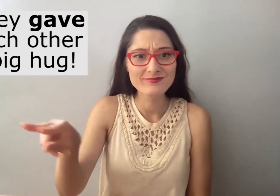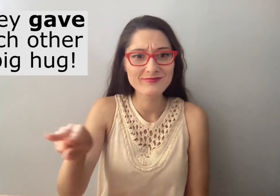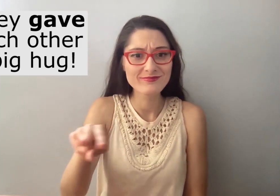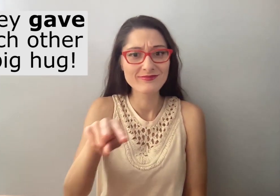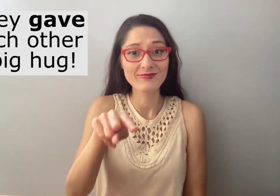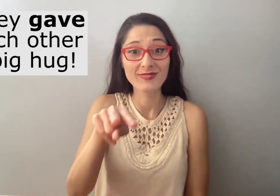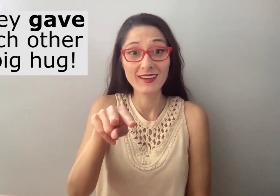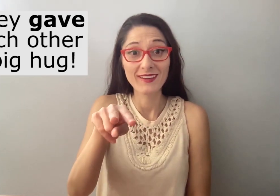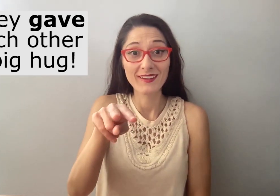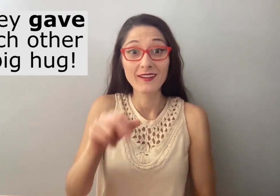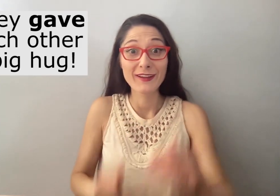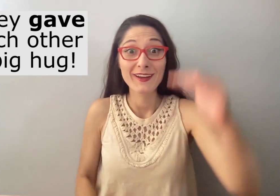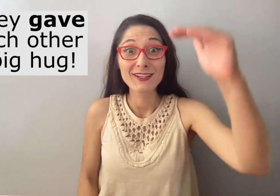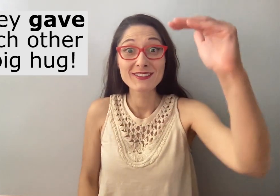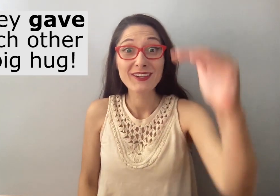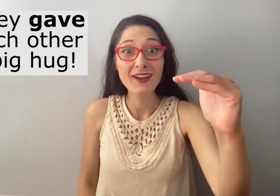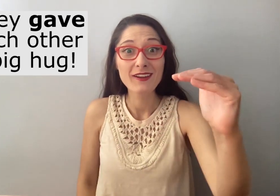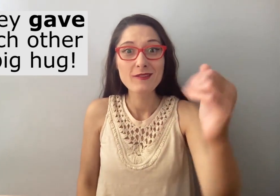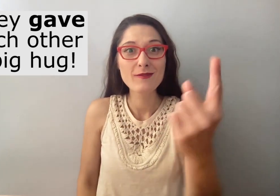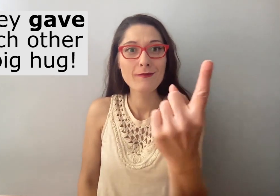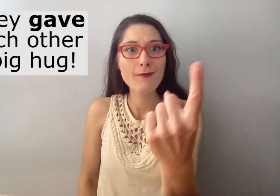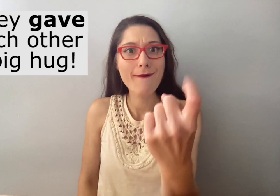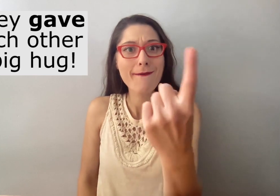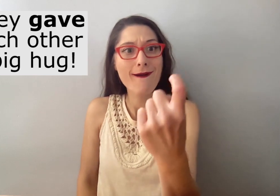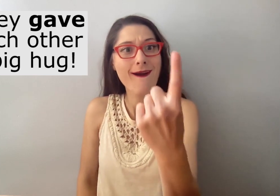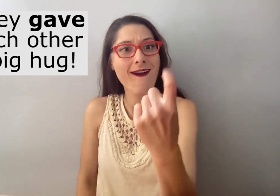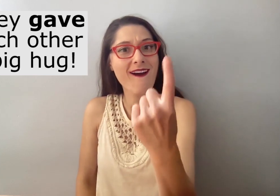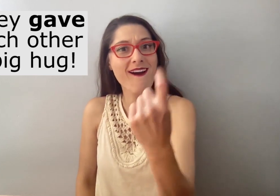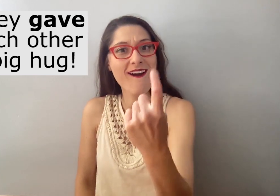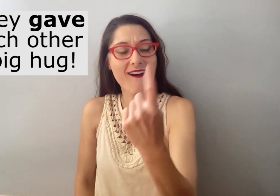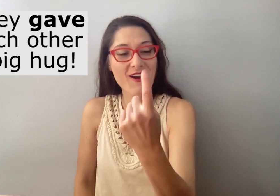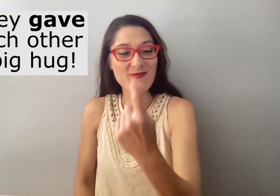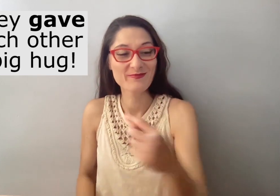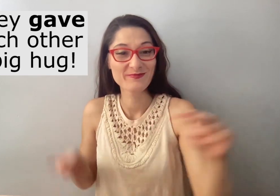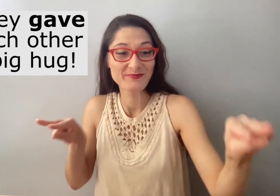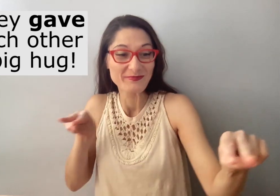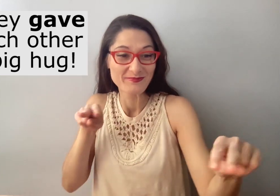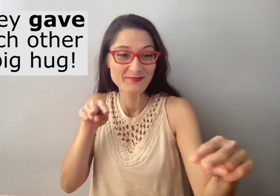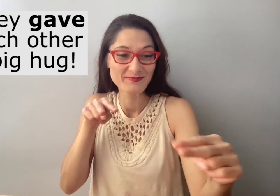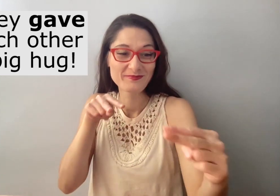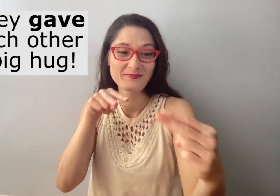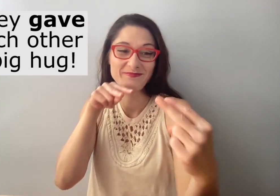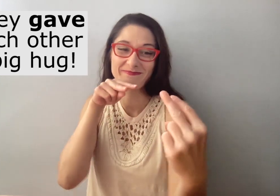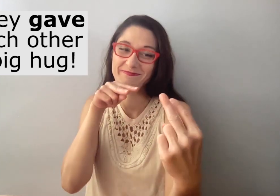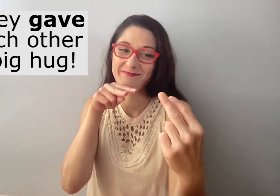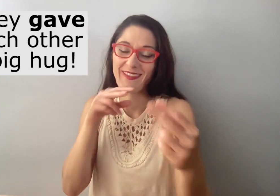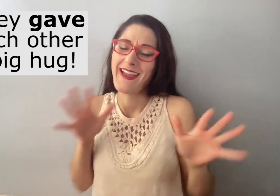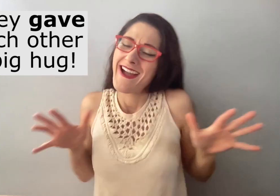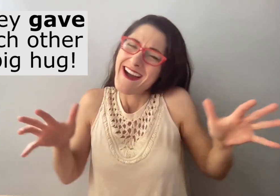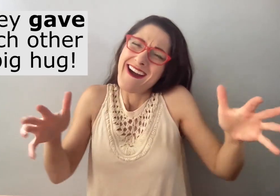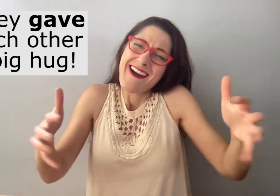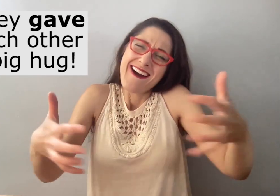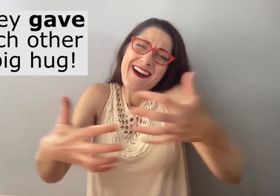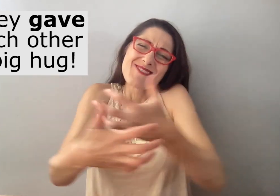A tall man sees that a child is coming toward him. The two